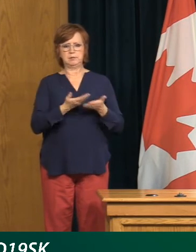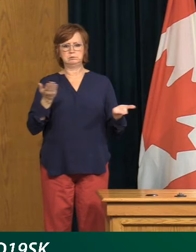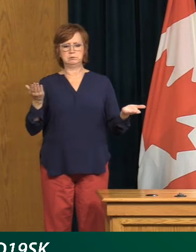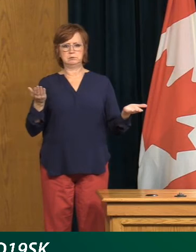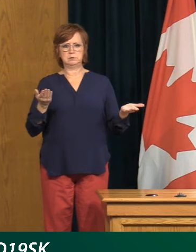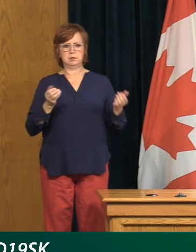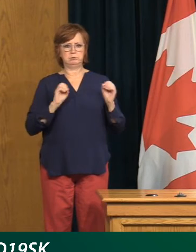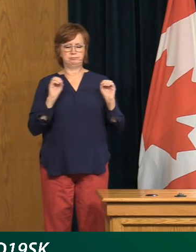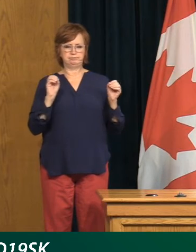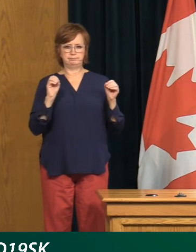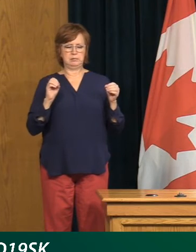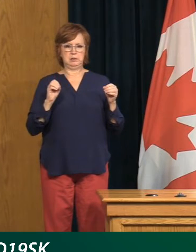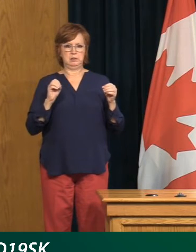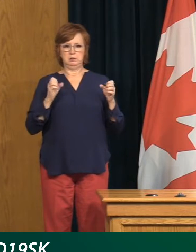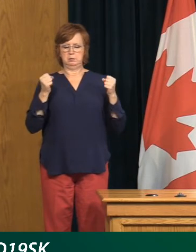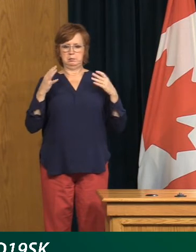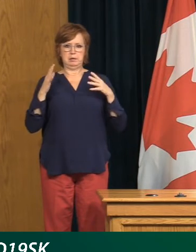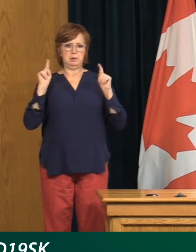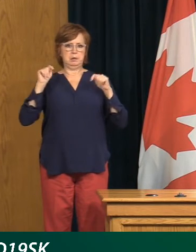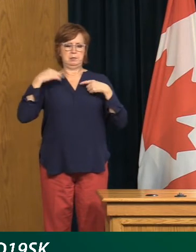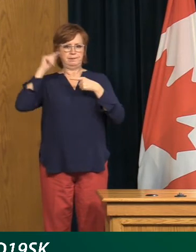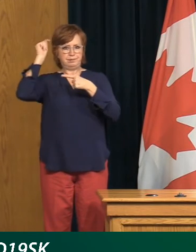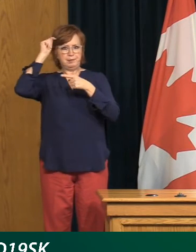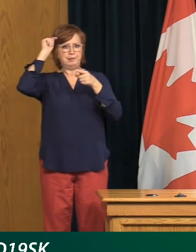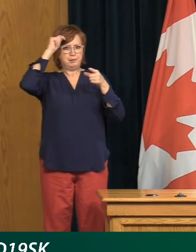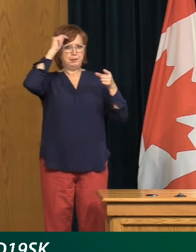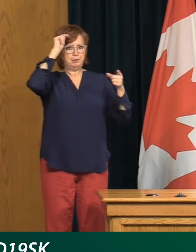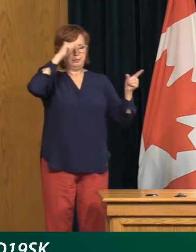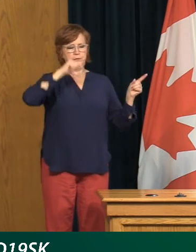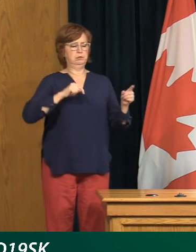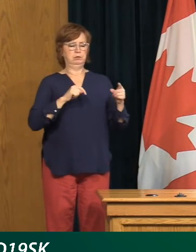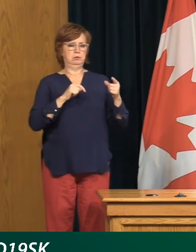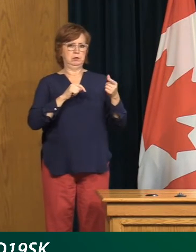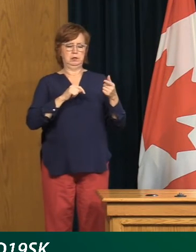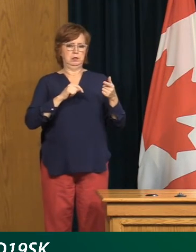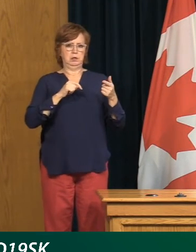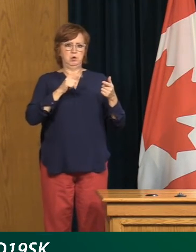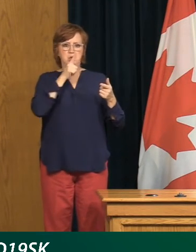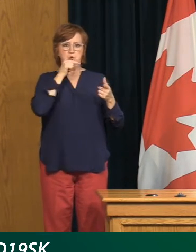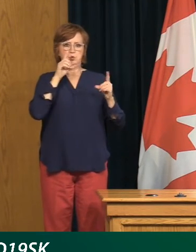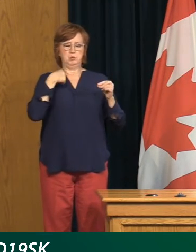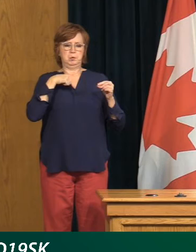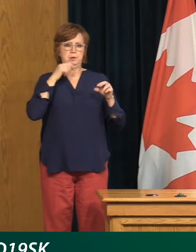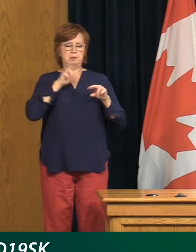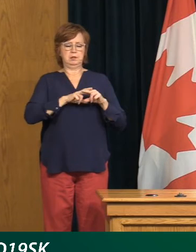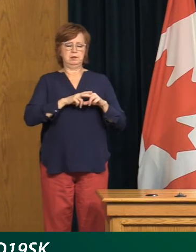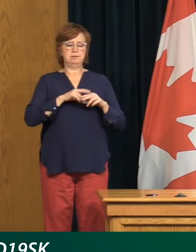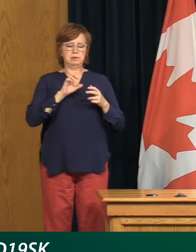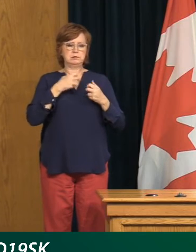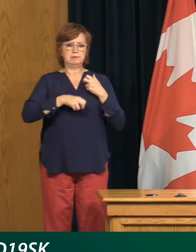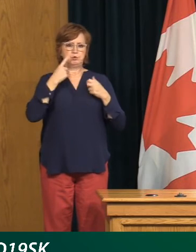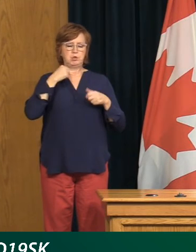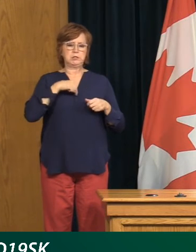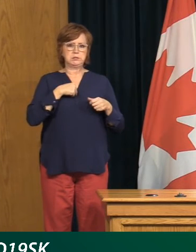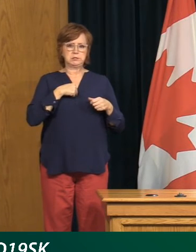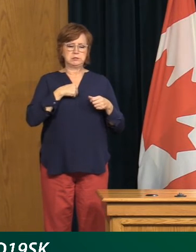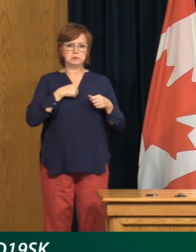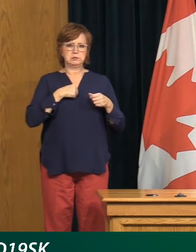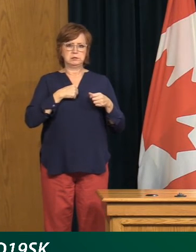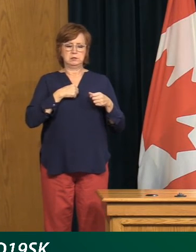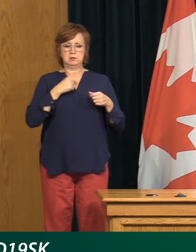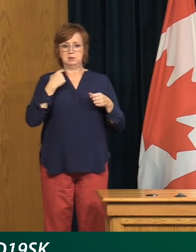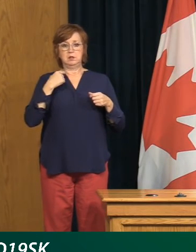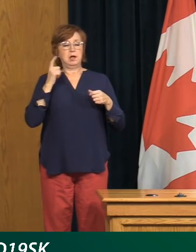feel challenged by the fact that we all have to do everything very differently. You know,